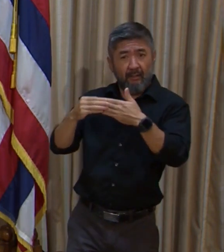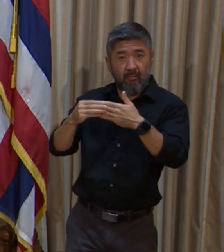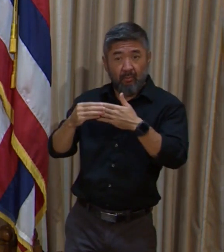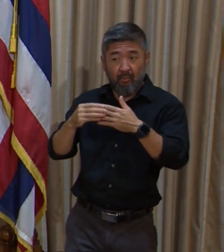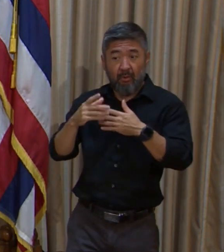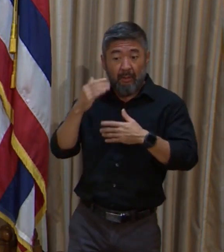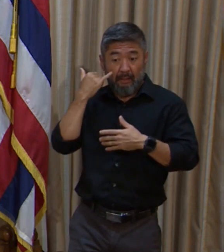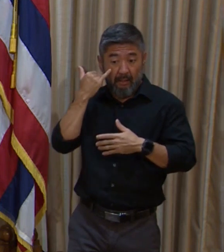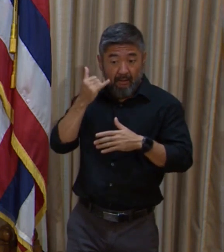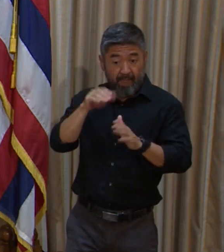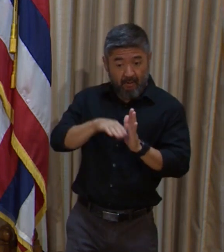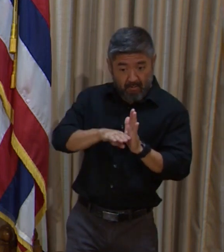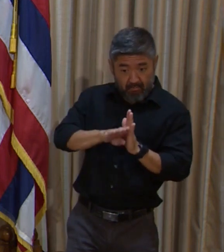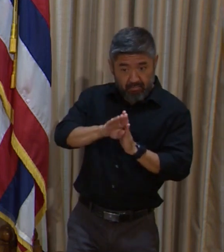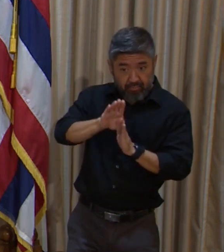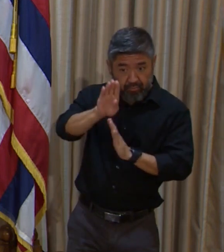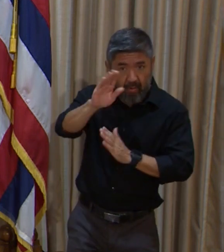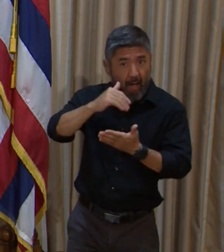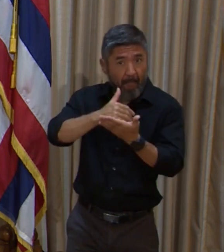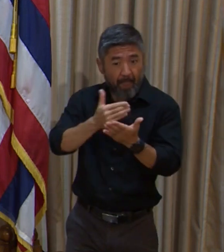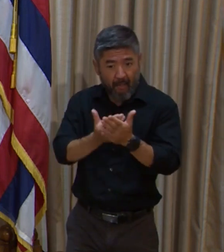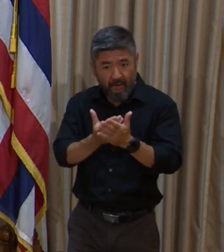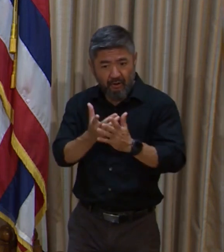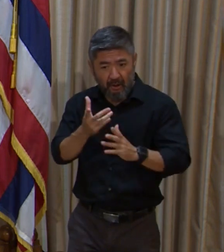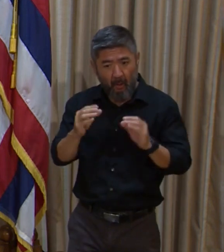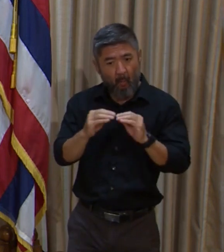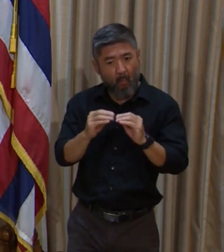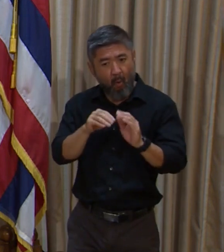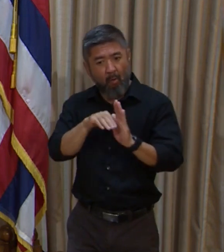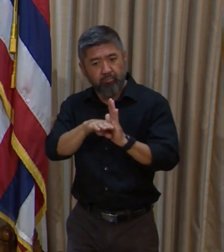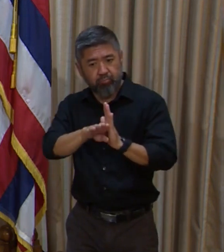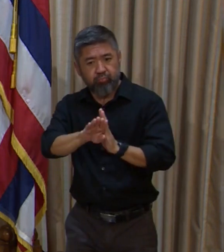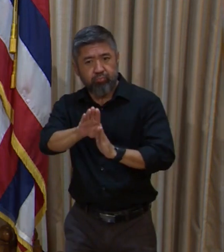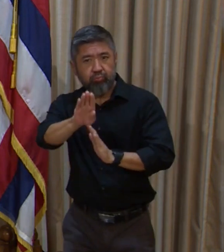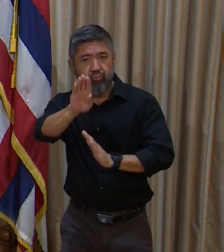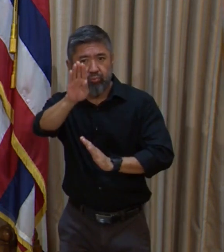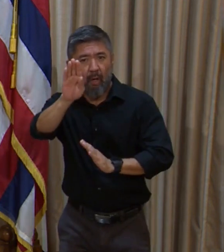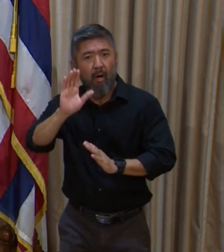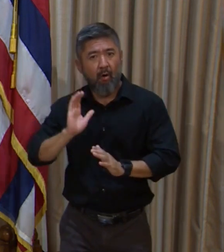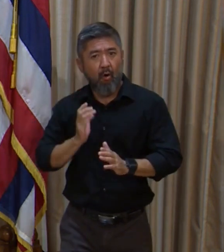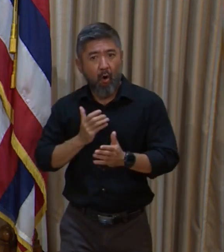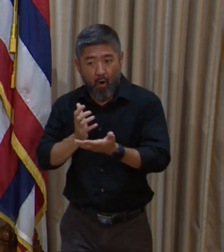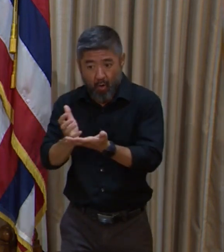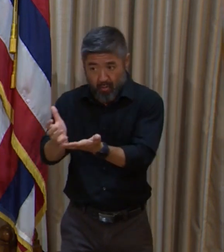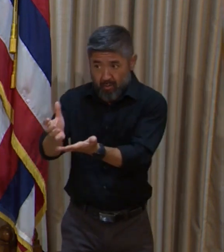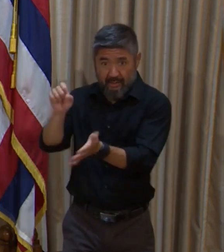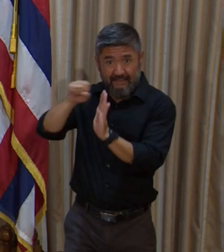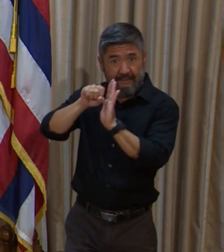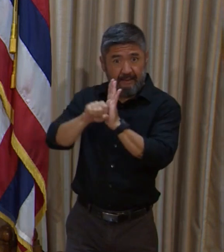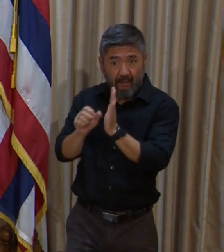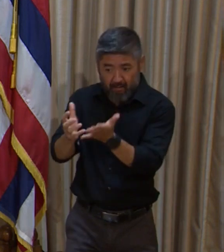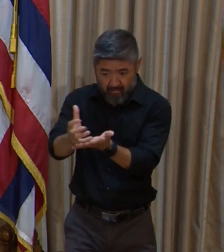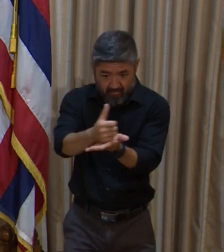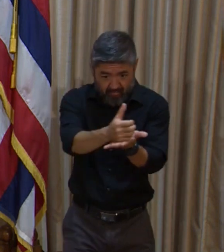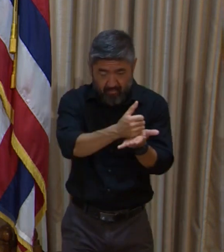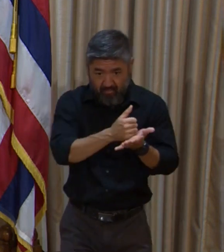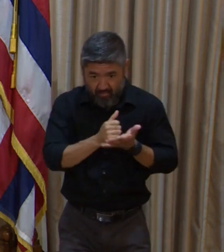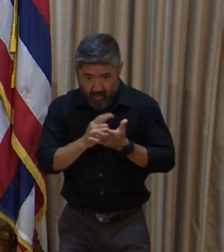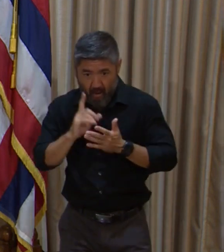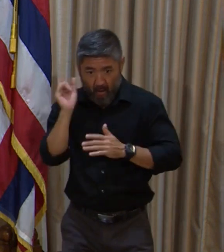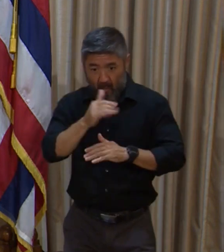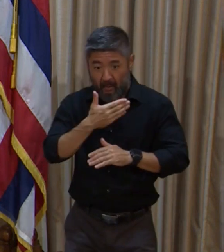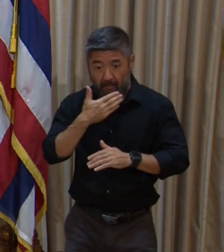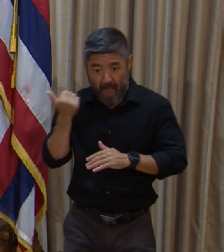once we get in a budget situation where revenues are more in line with the cost of running